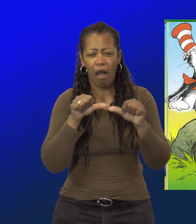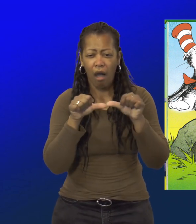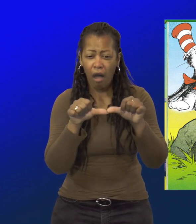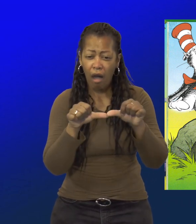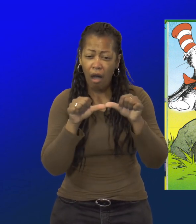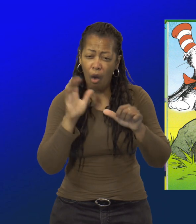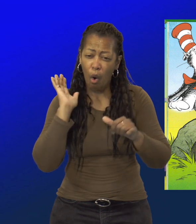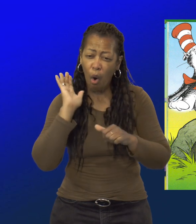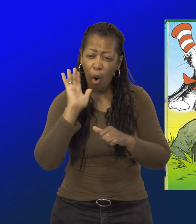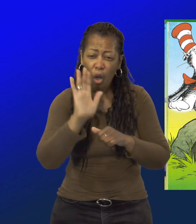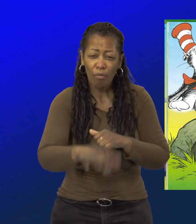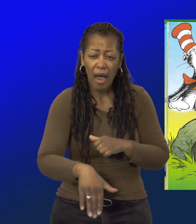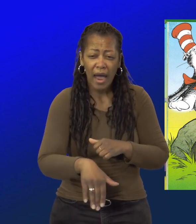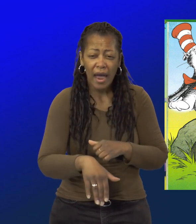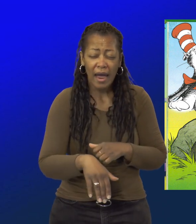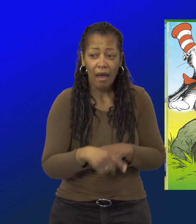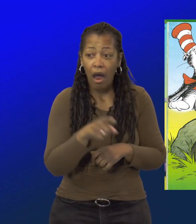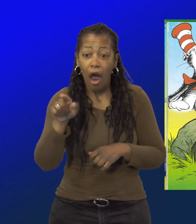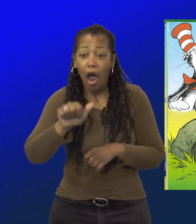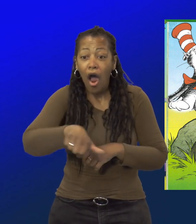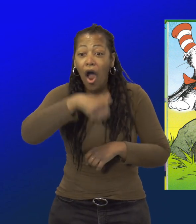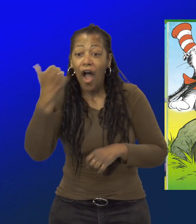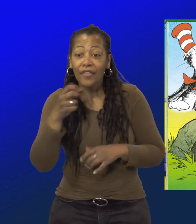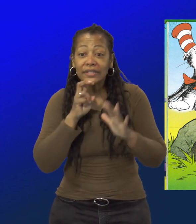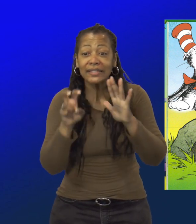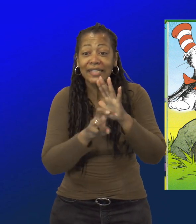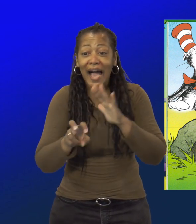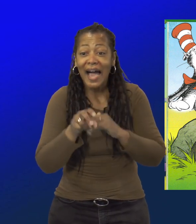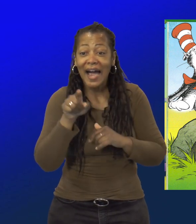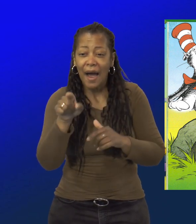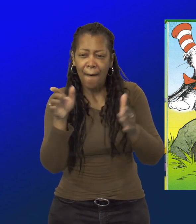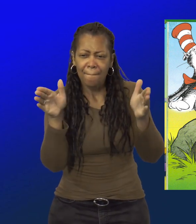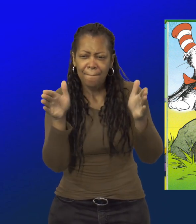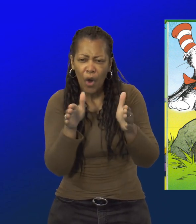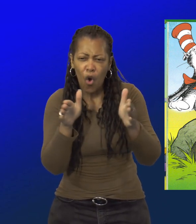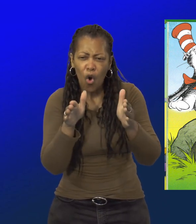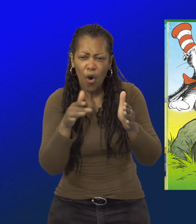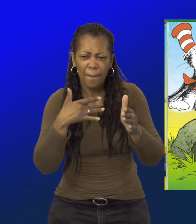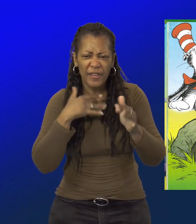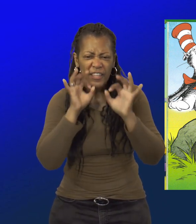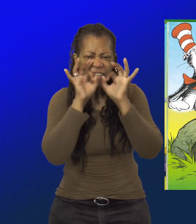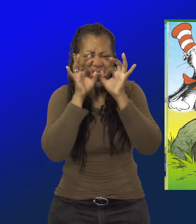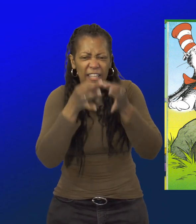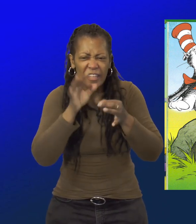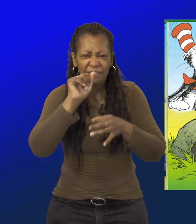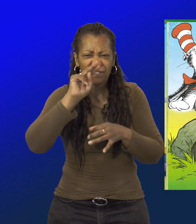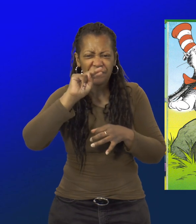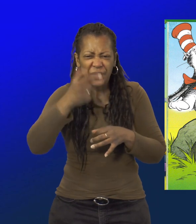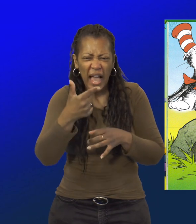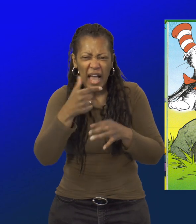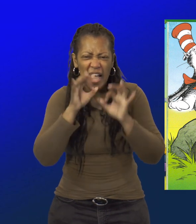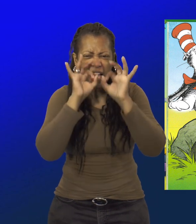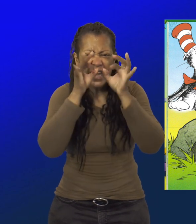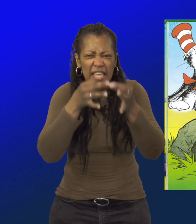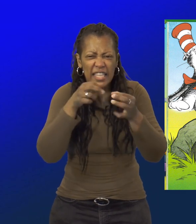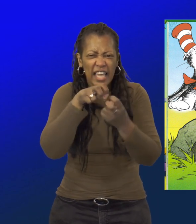way. The carpet vipers, a small snake that everyone heeds.